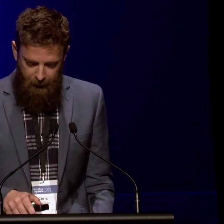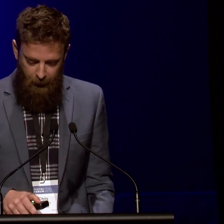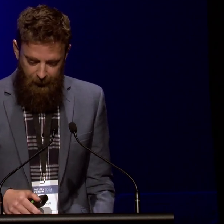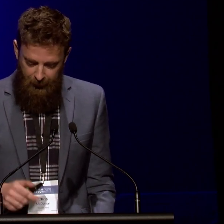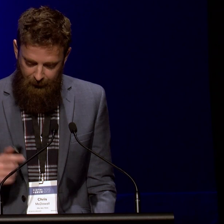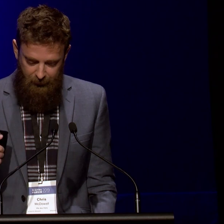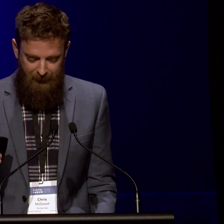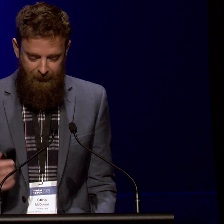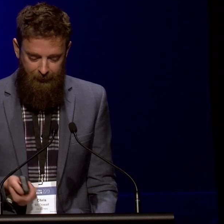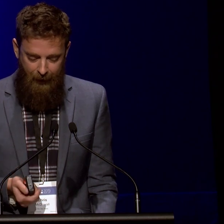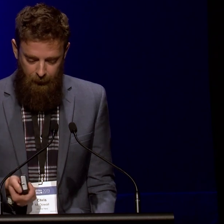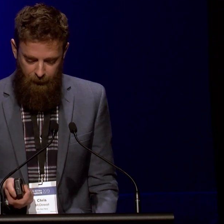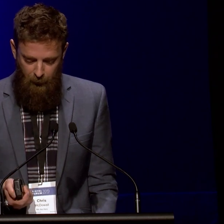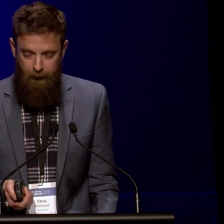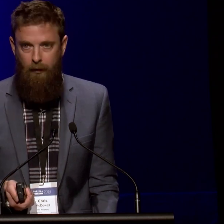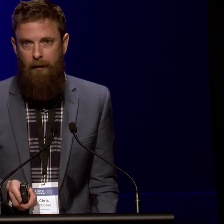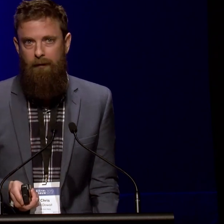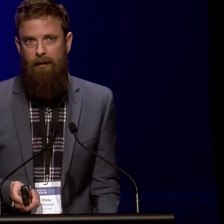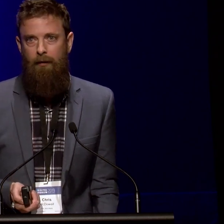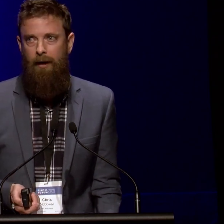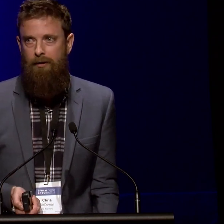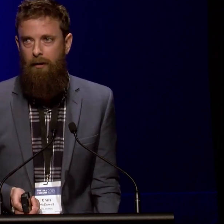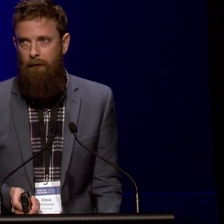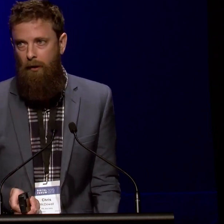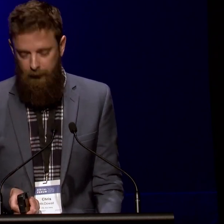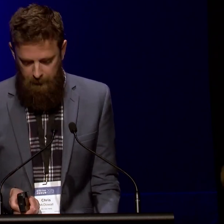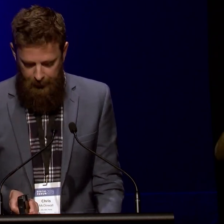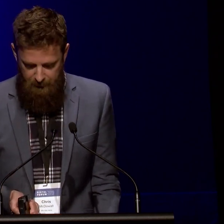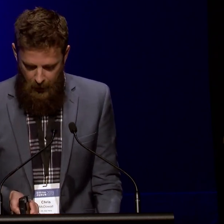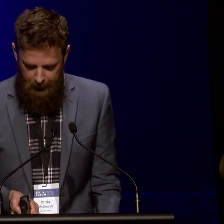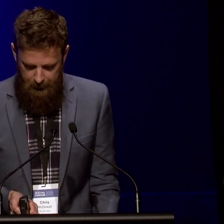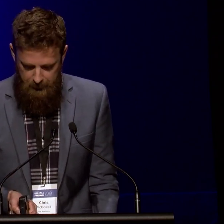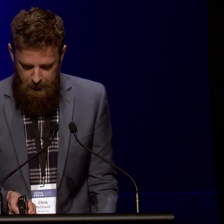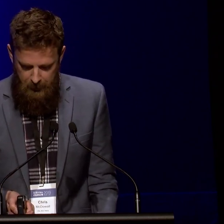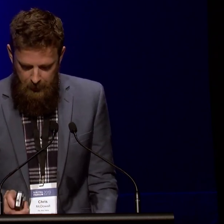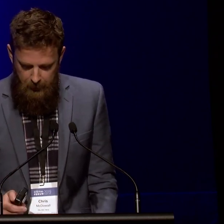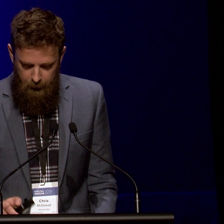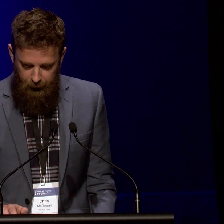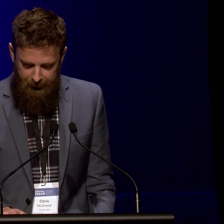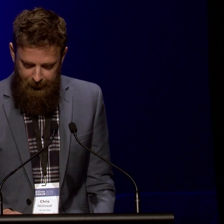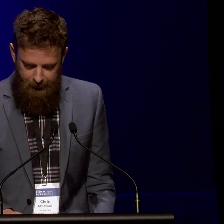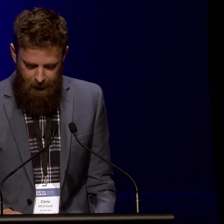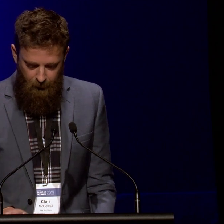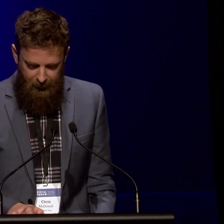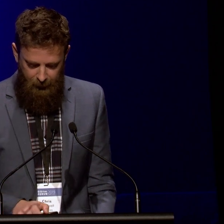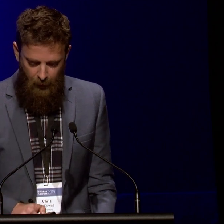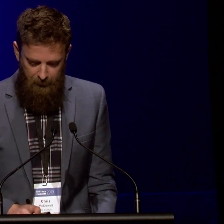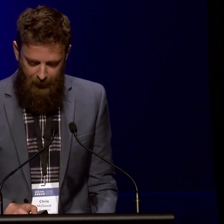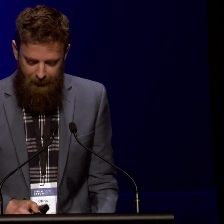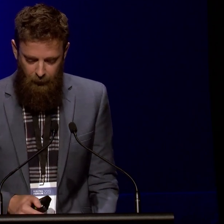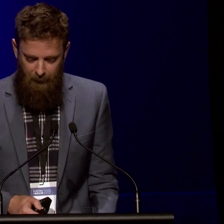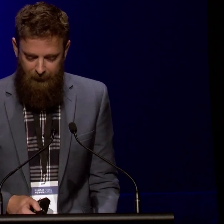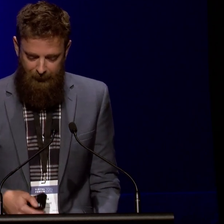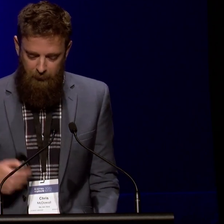Geography is not even to be seen out of the window. It is the creation of the contemplative mind. Those ideas, obvious and